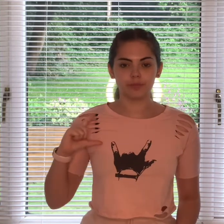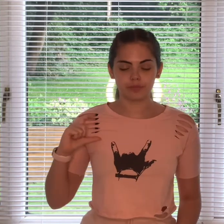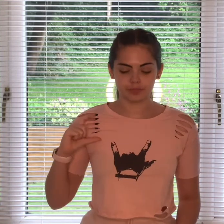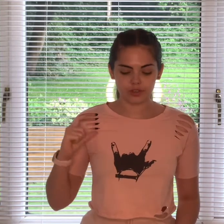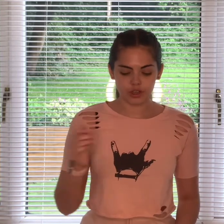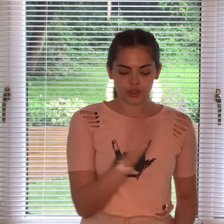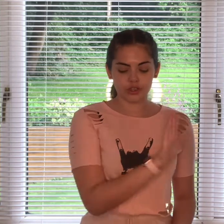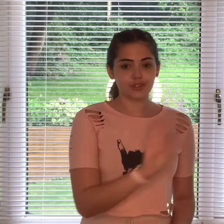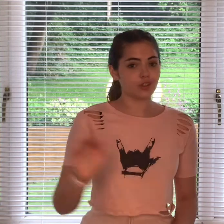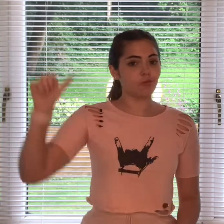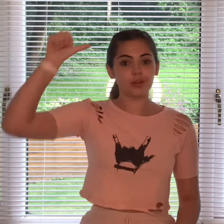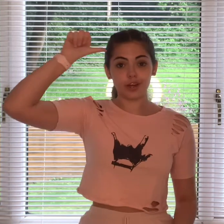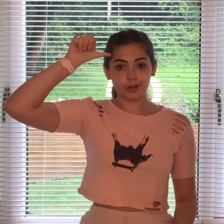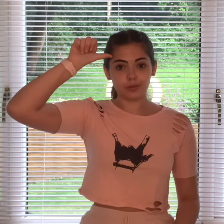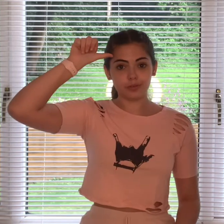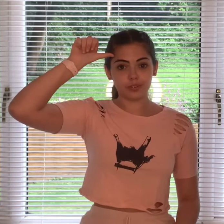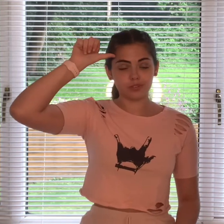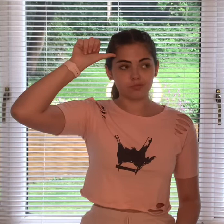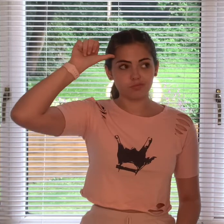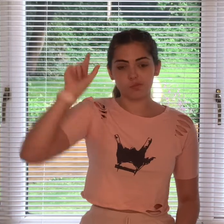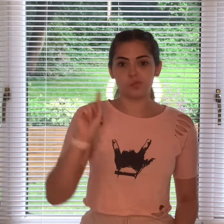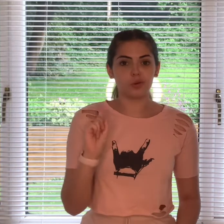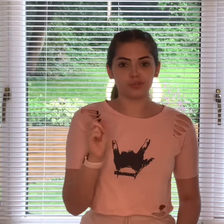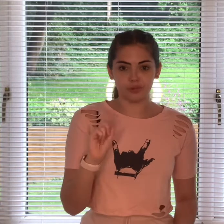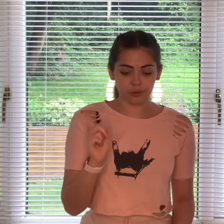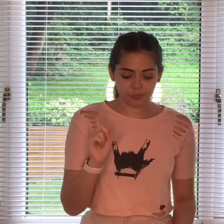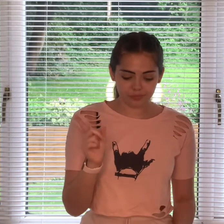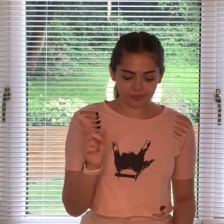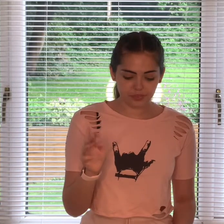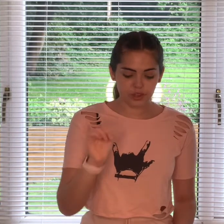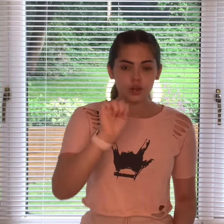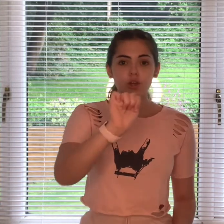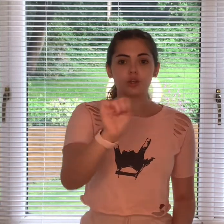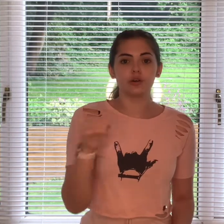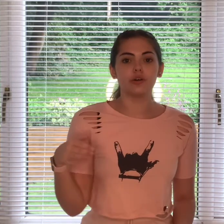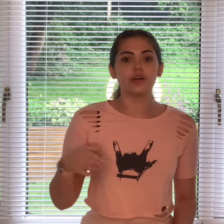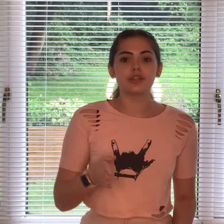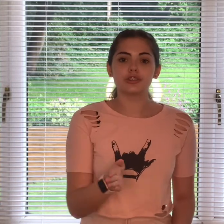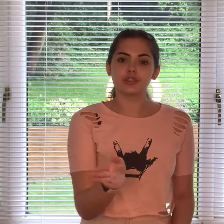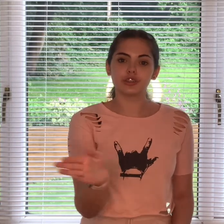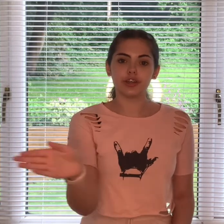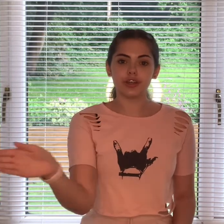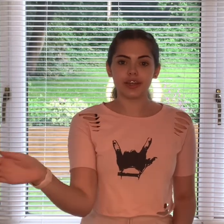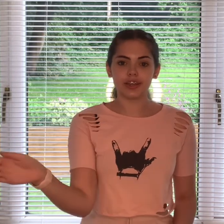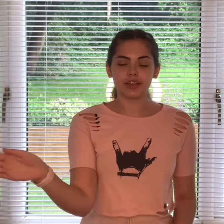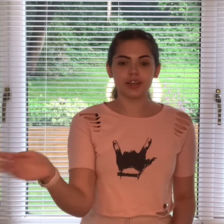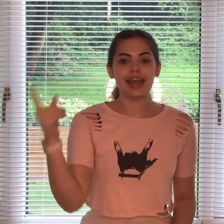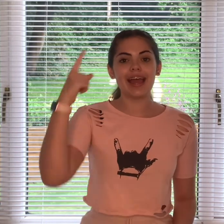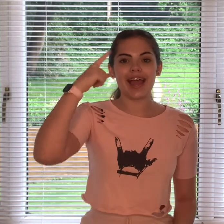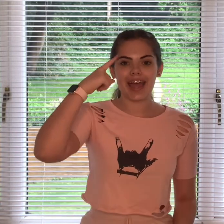insecure don't know what for you're turning heads